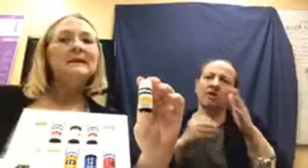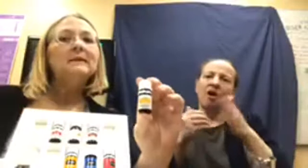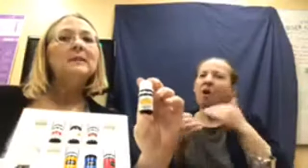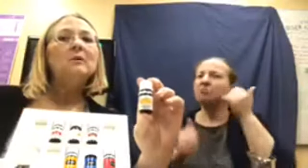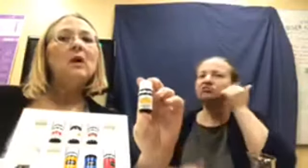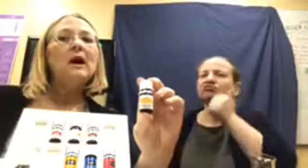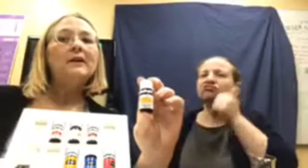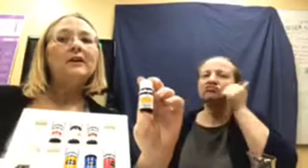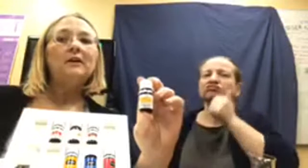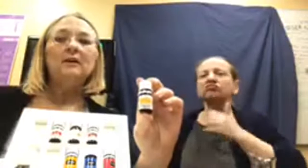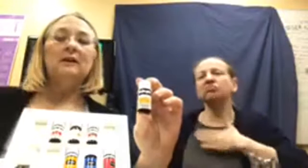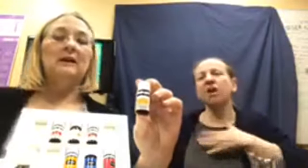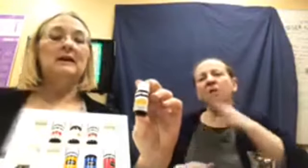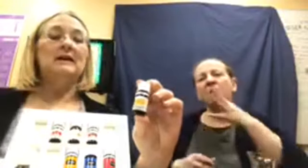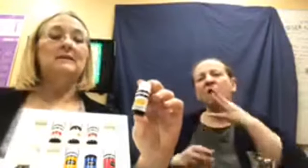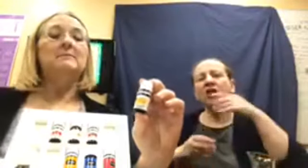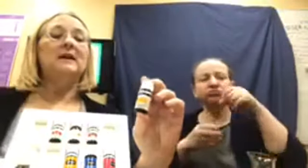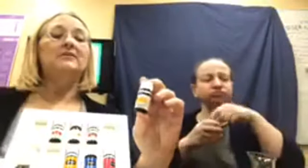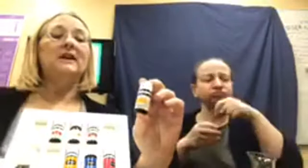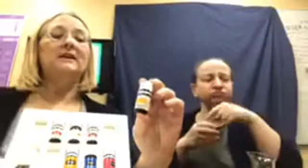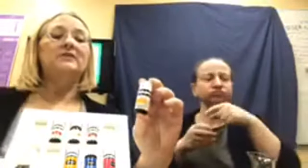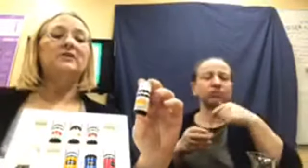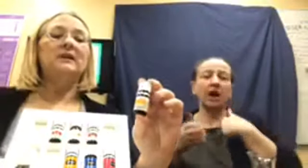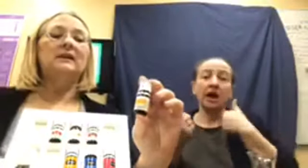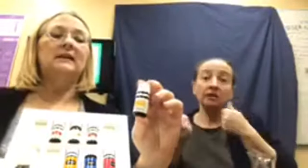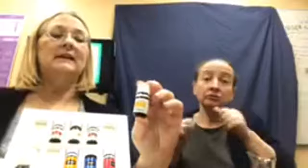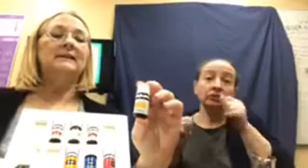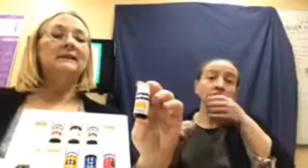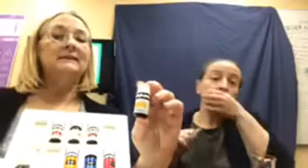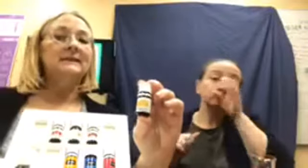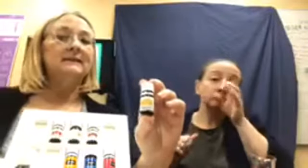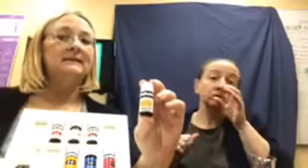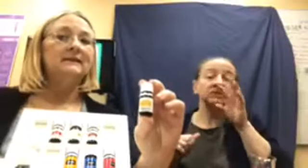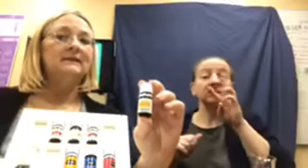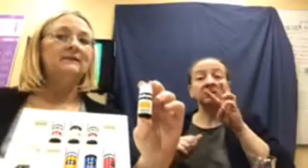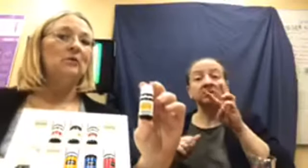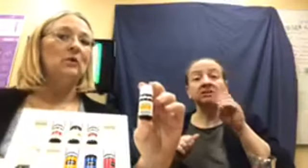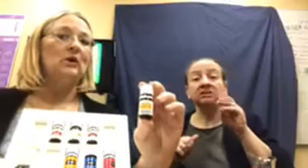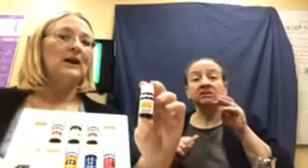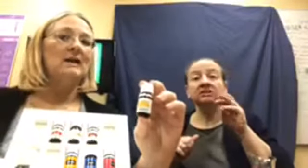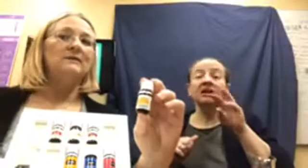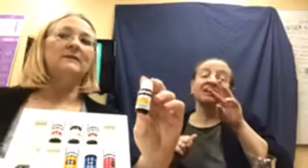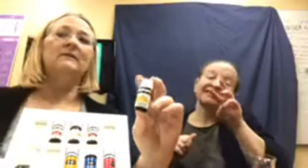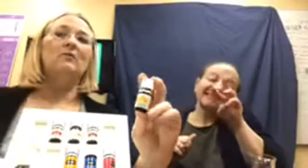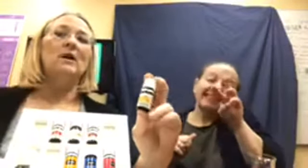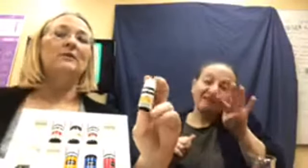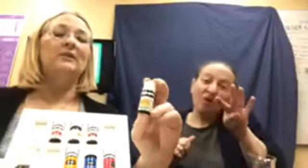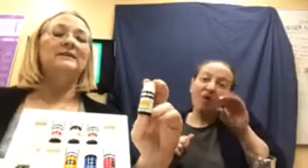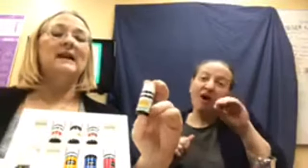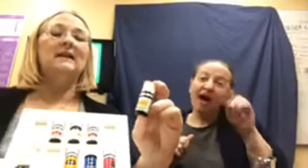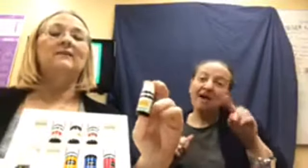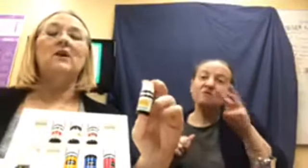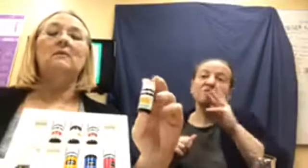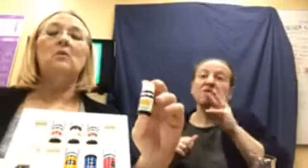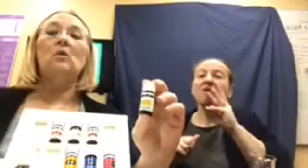in my water. Um, I try to drink at least 64 ounces of water a day, if not more.